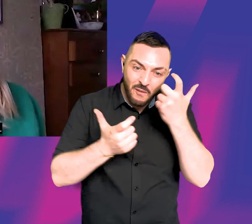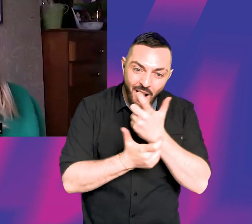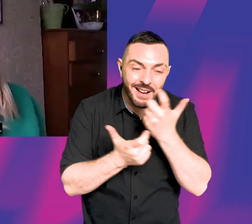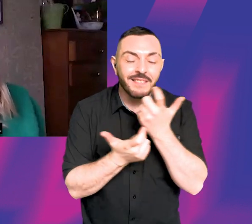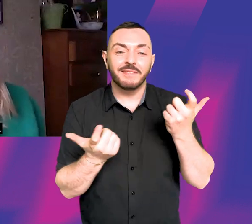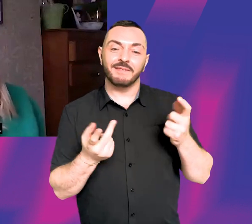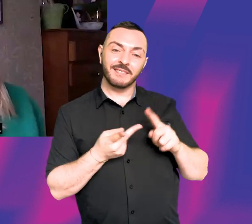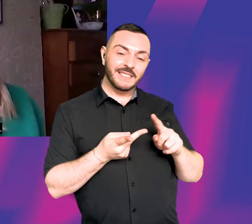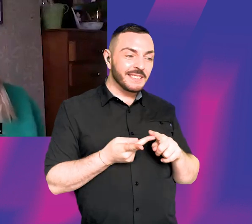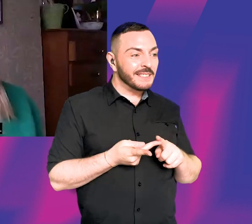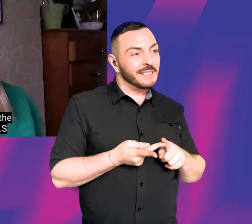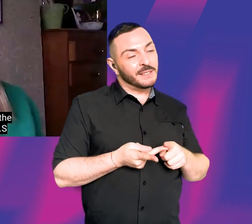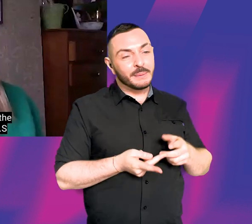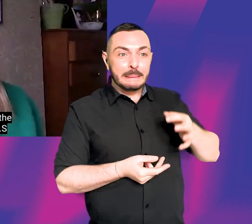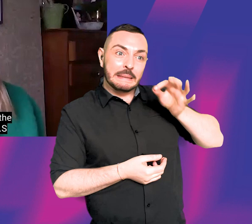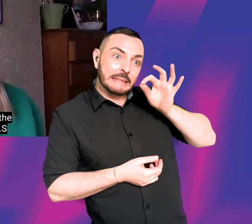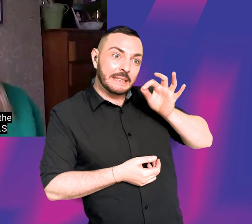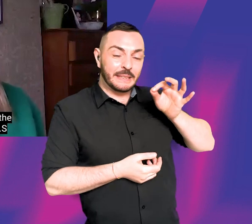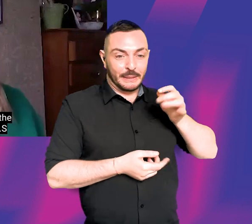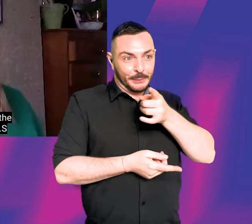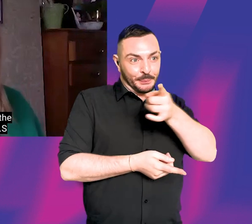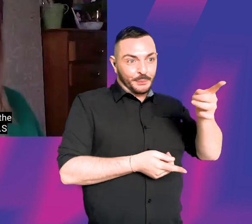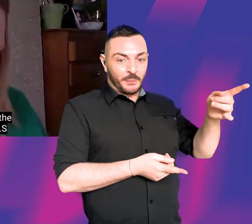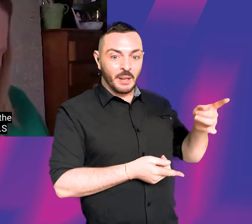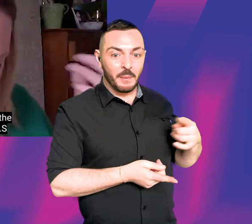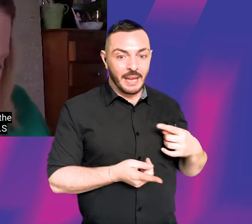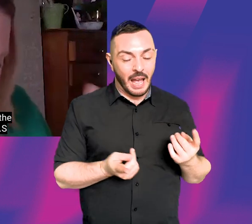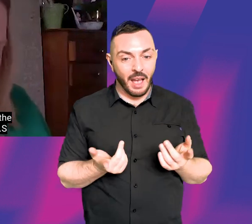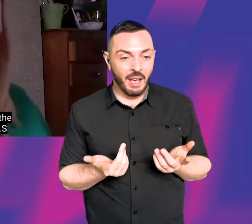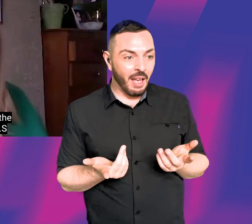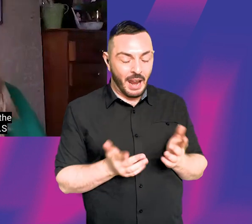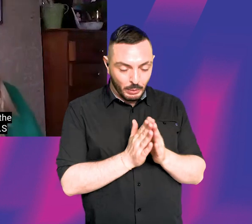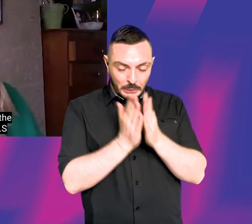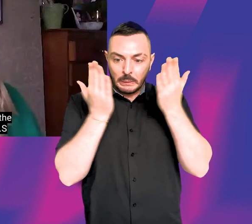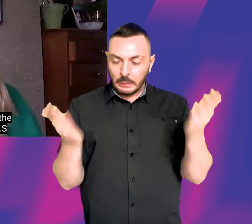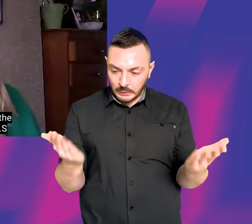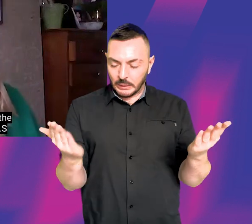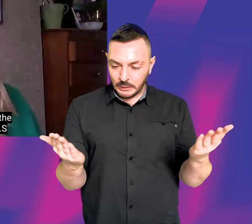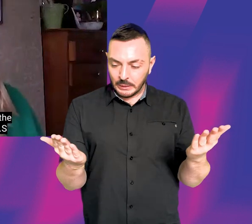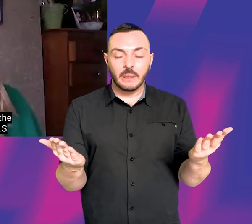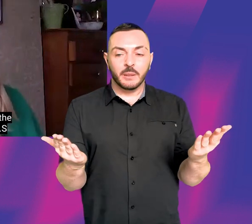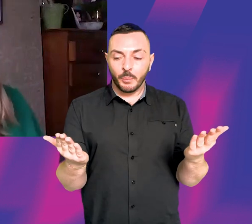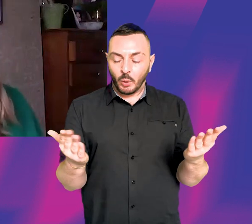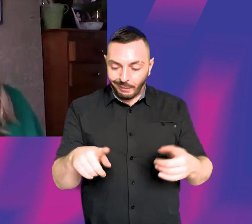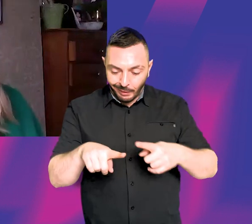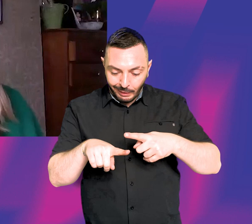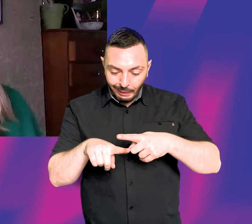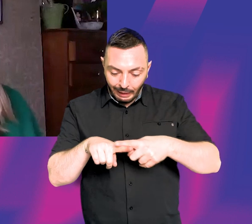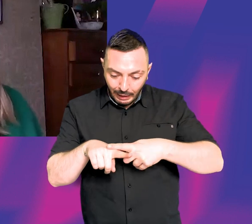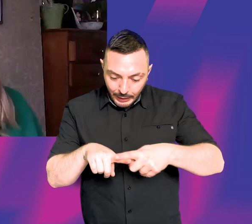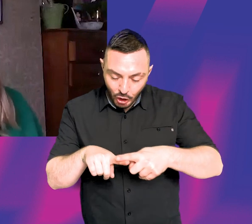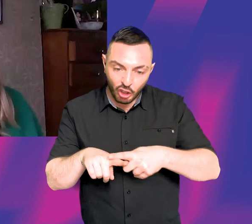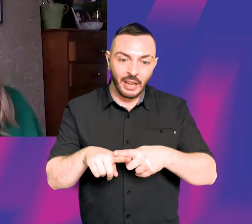custard creams and drinking cups of tea. And I was sort of sat in the corner of the room with a gigantic book on like, you know, P.S. Eliot or